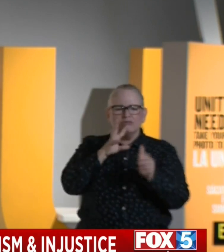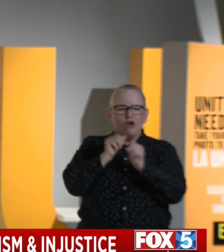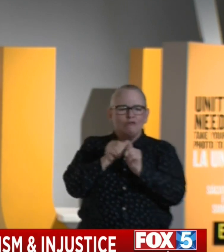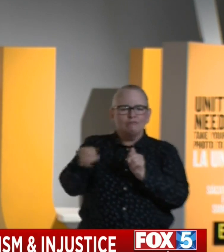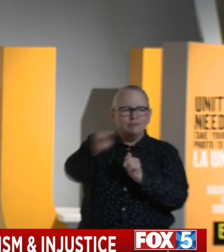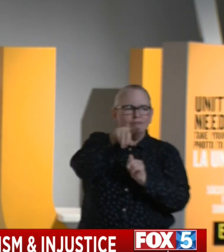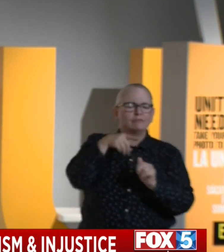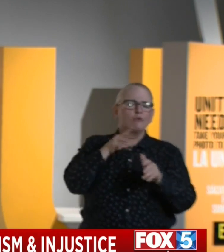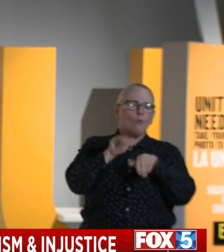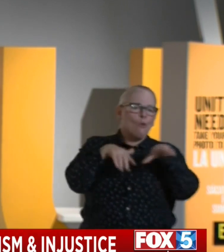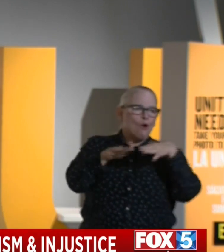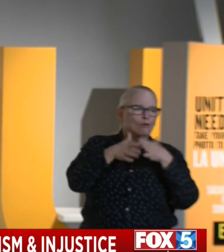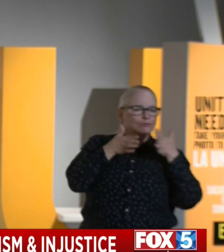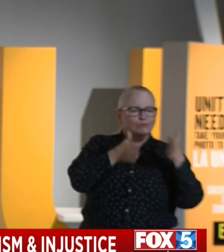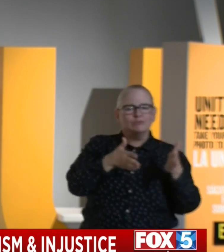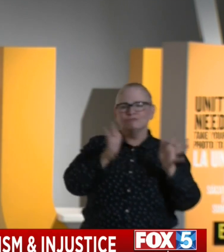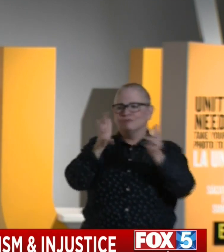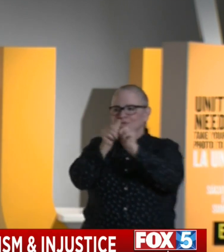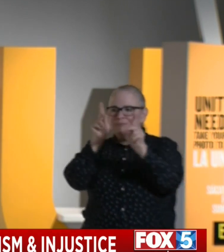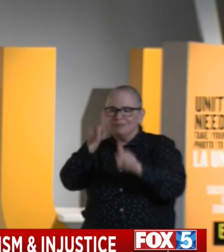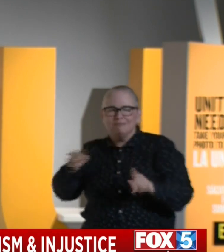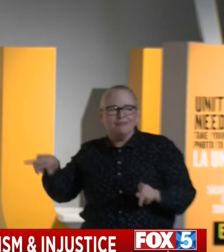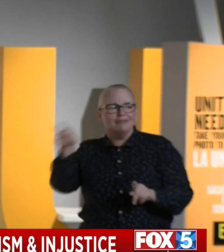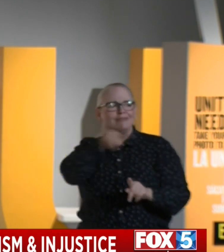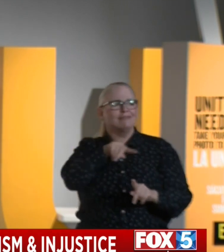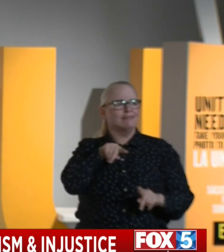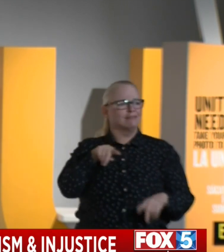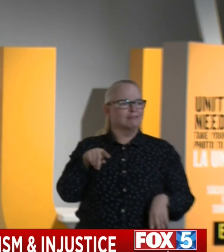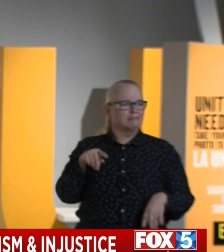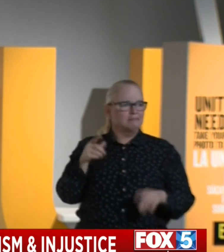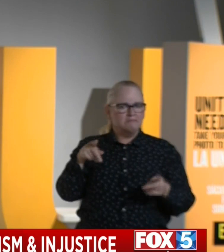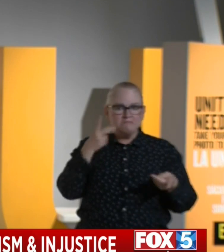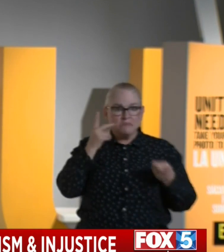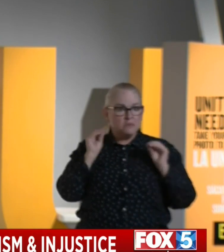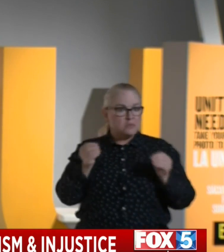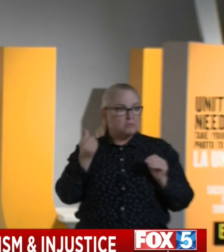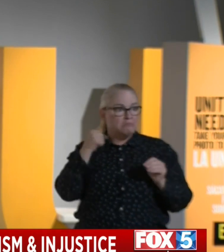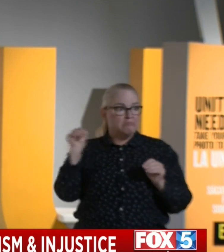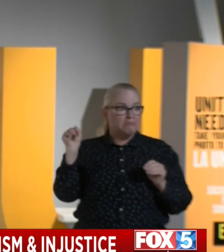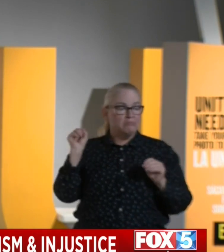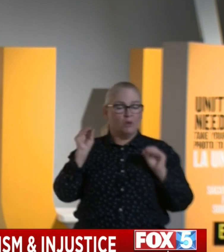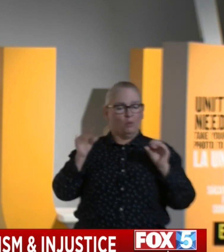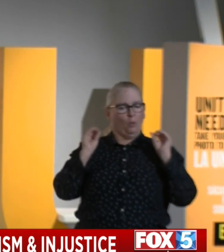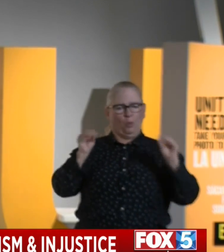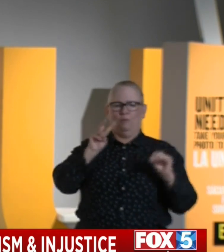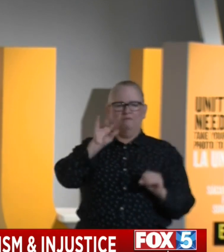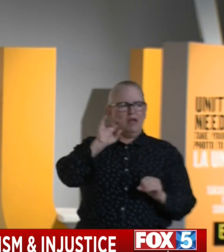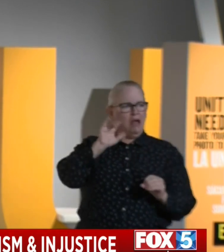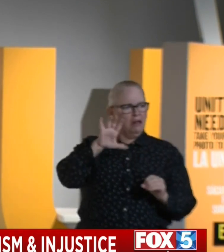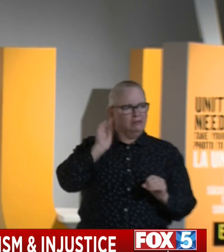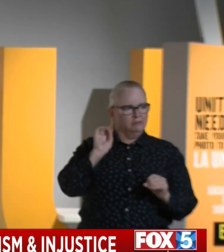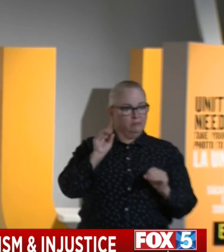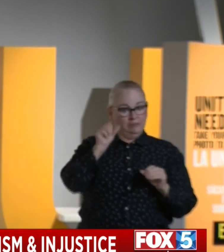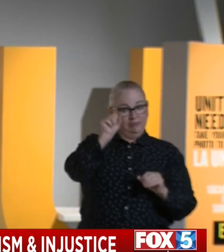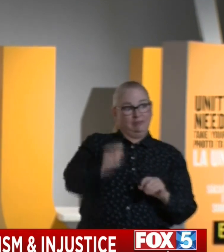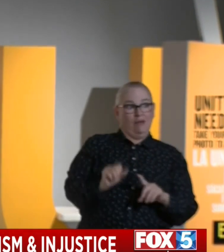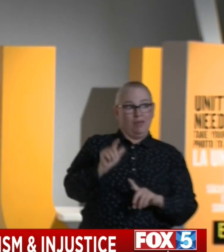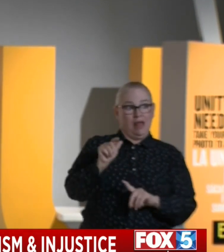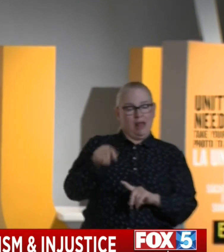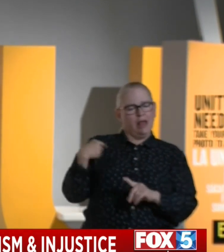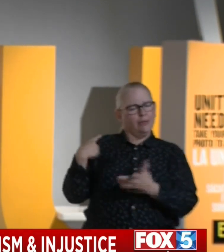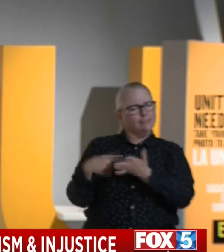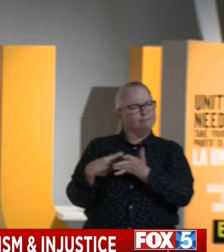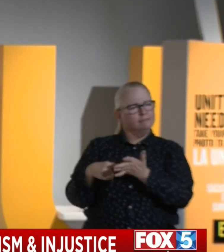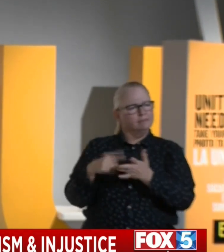were feeling. None of the protests, none of the violence manifesting down in South LA. We talked about why that was the case and